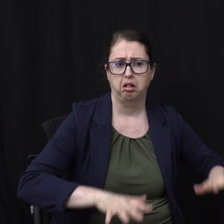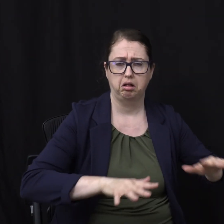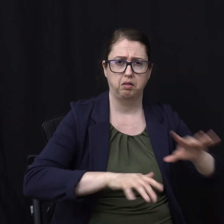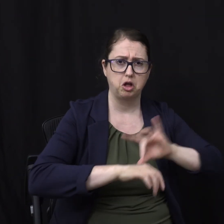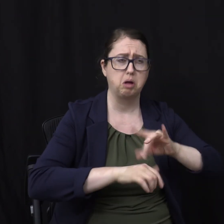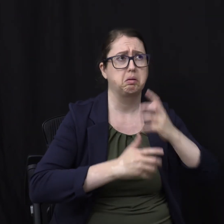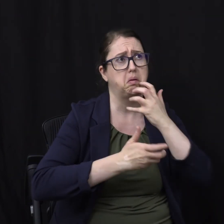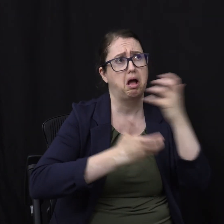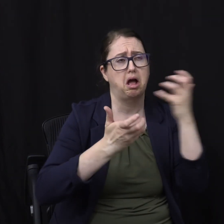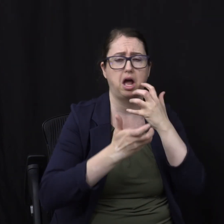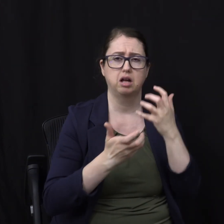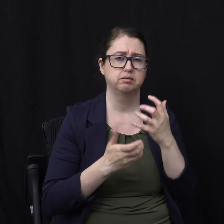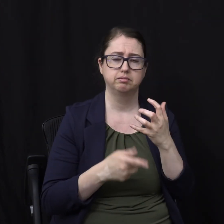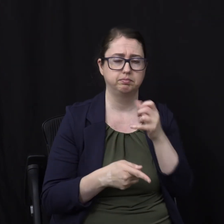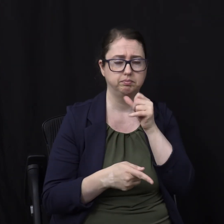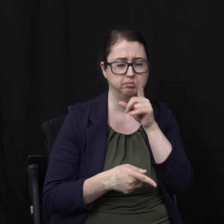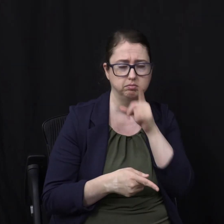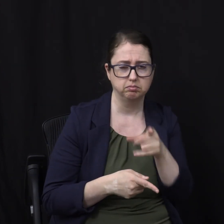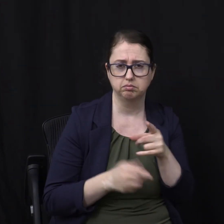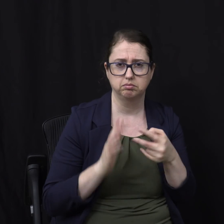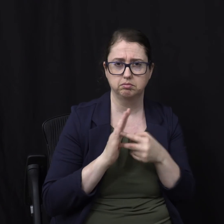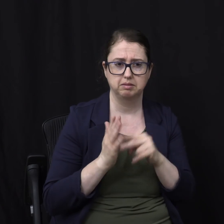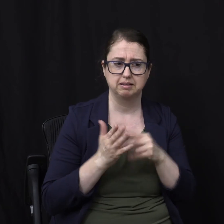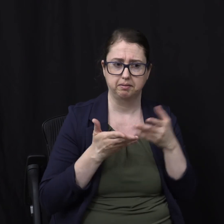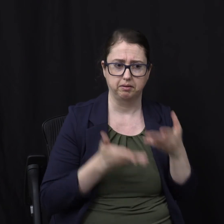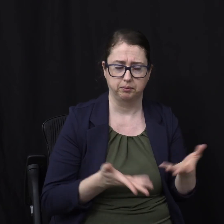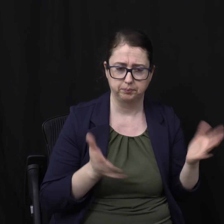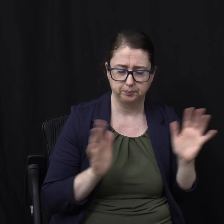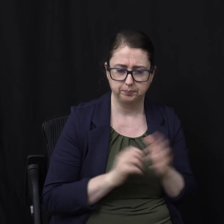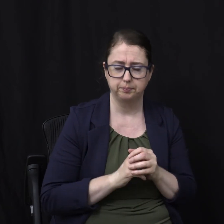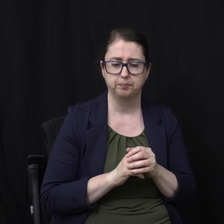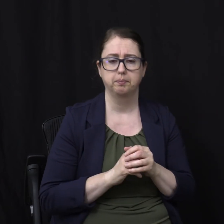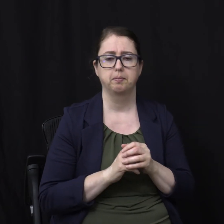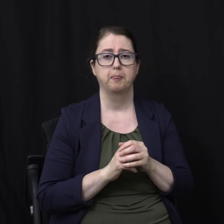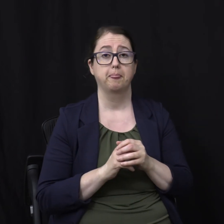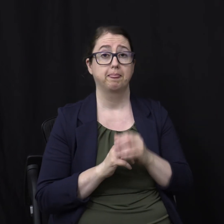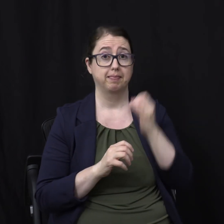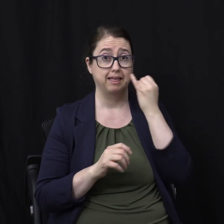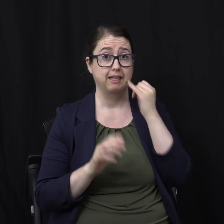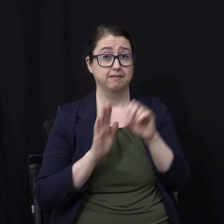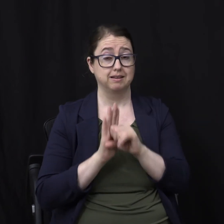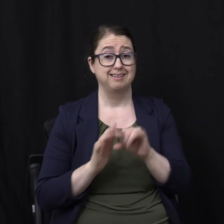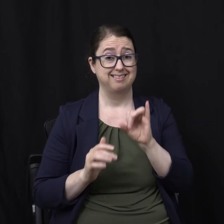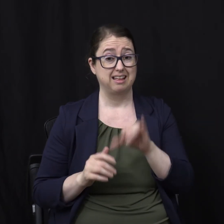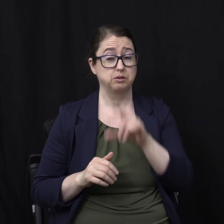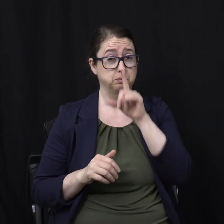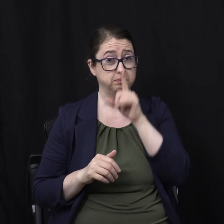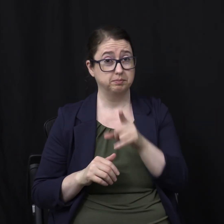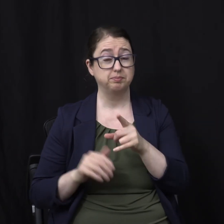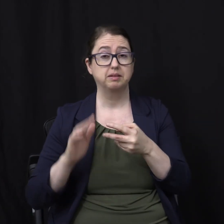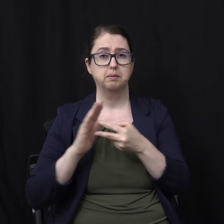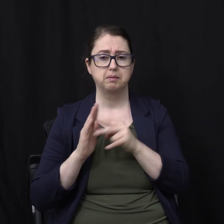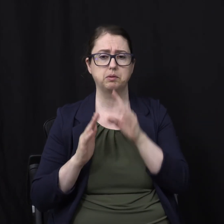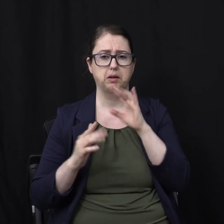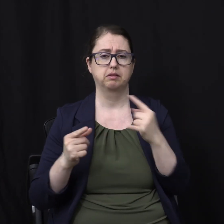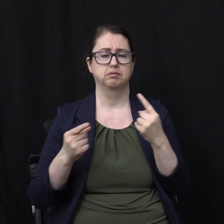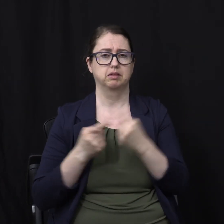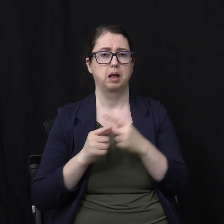There are metaphors In the Bible There are analogies There are symbols If this is literal Then it does contradict But